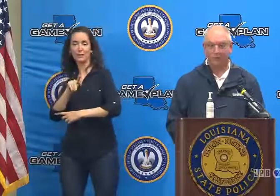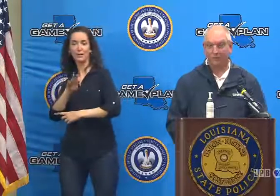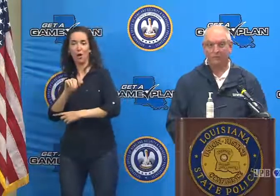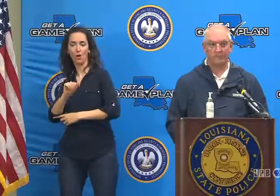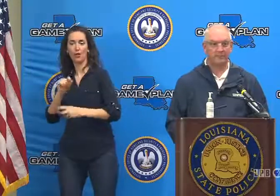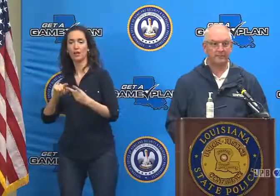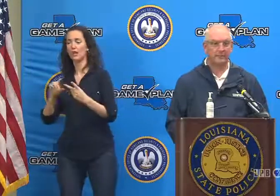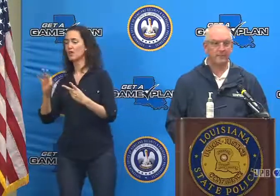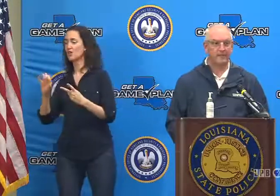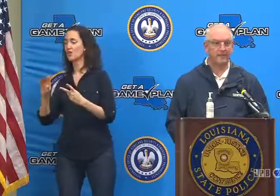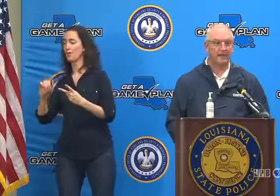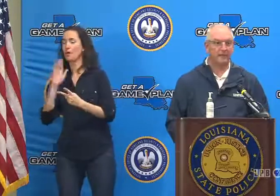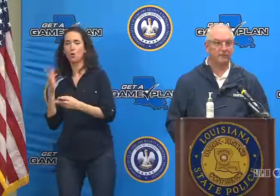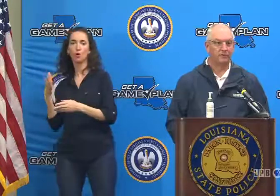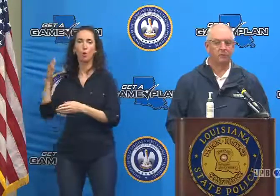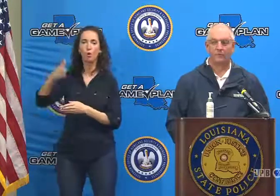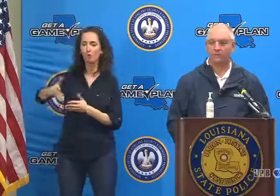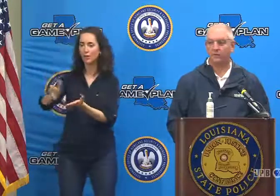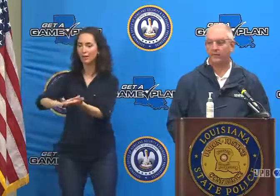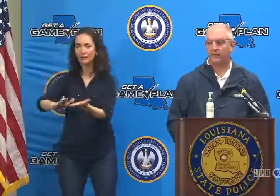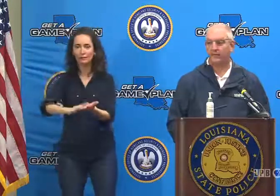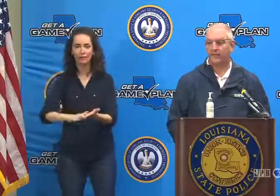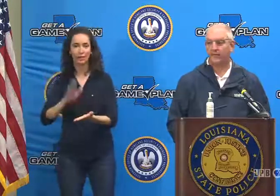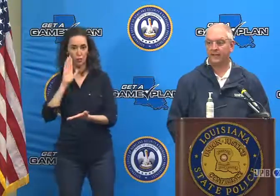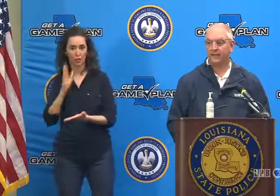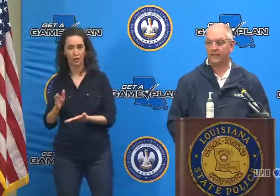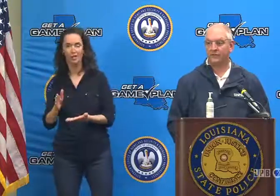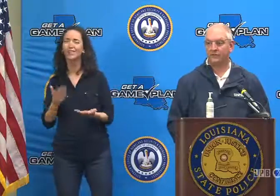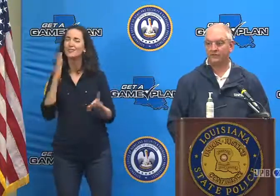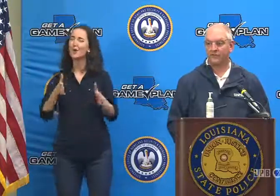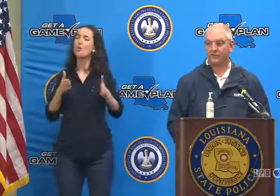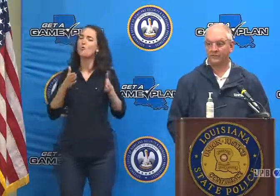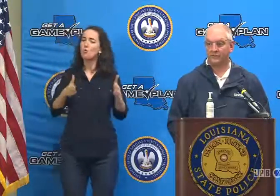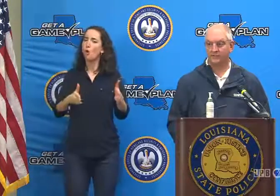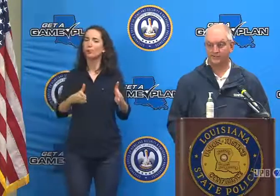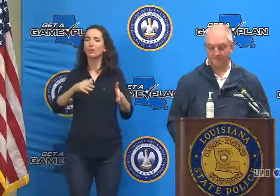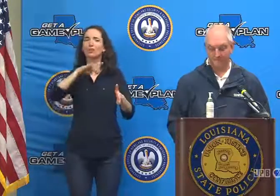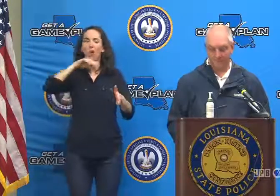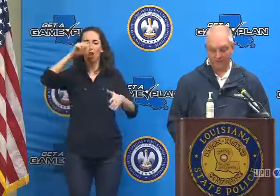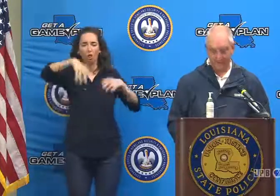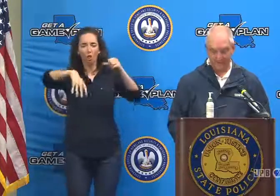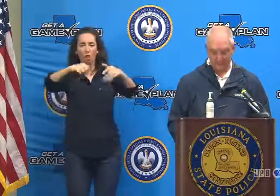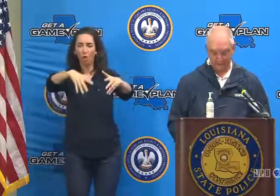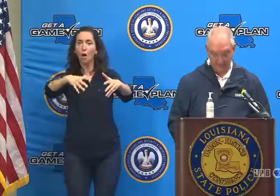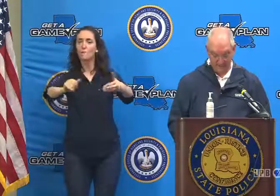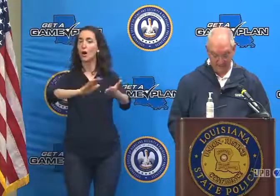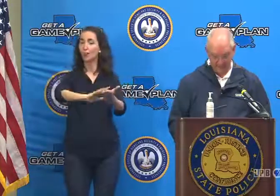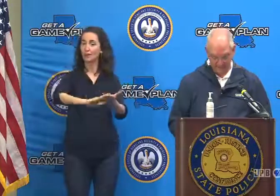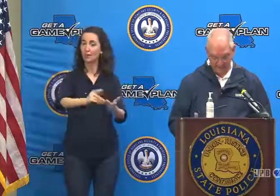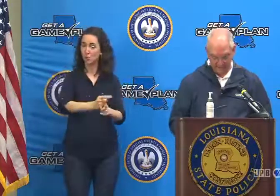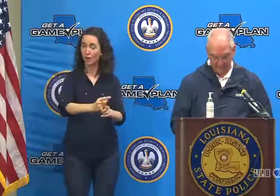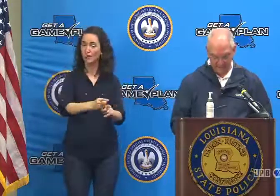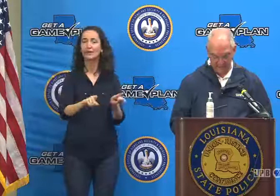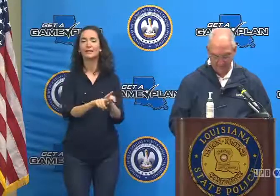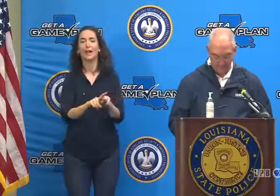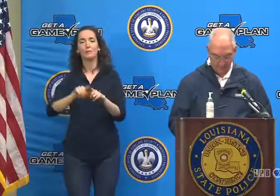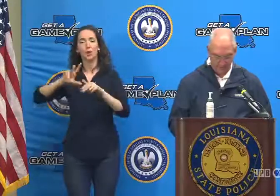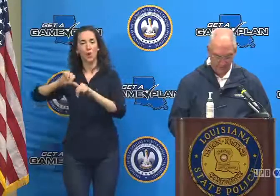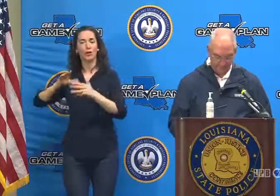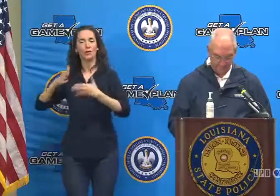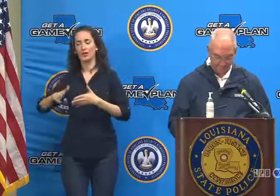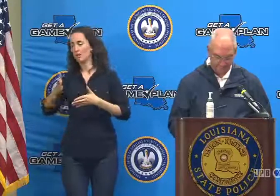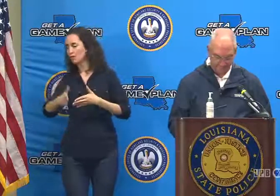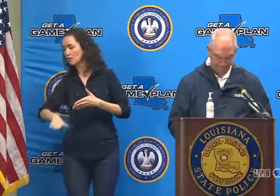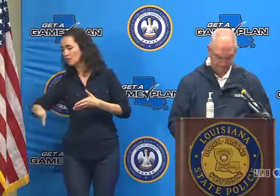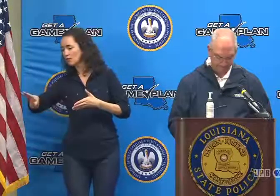off of our roadways after a storm, we certainly need to get it out of our drainage ditches, canals, and even our navigable